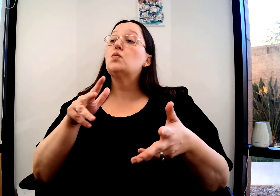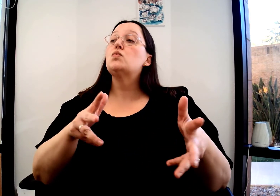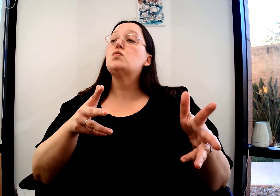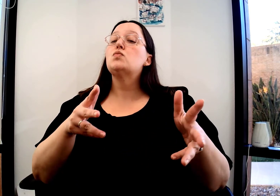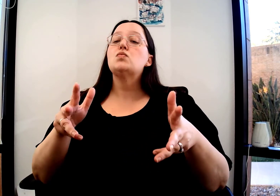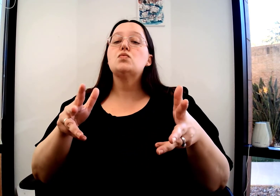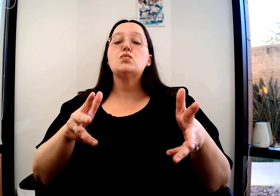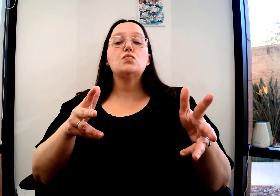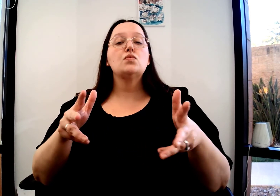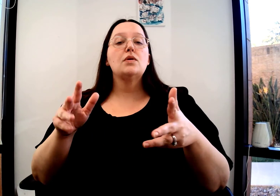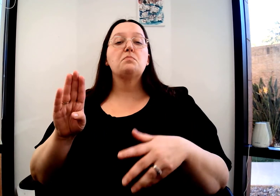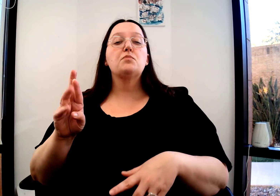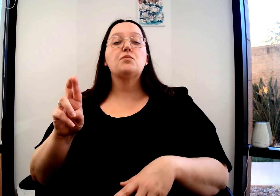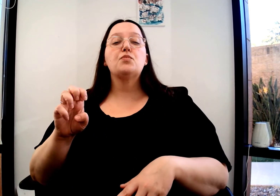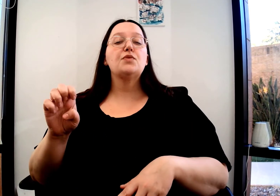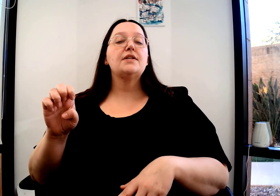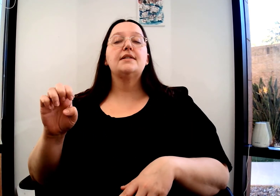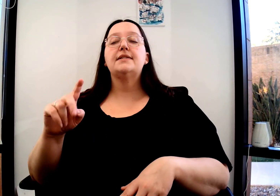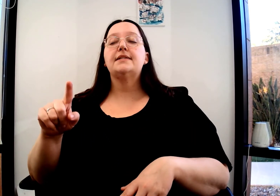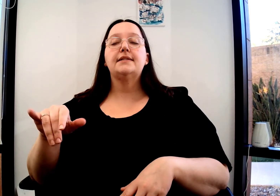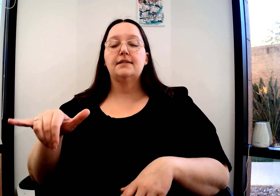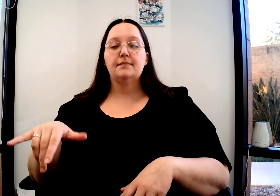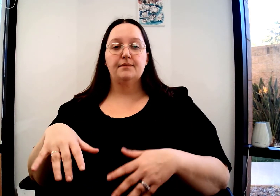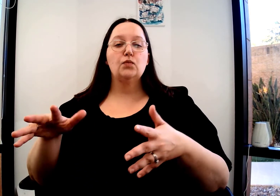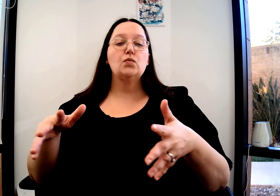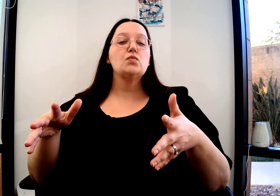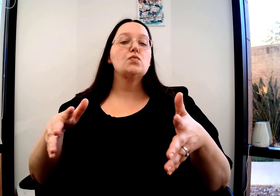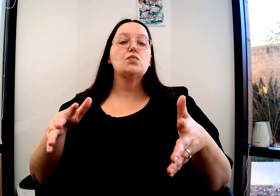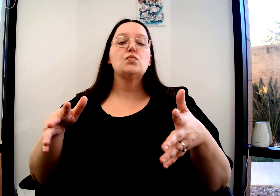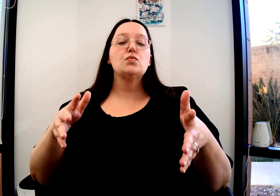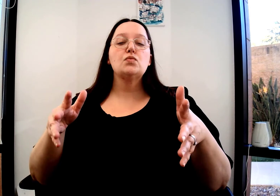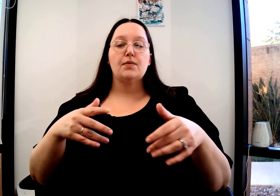Maybe small. Do that ooh mouth morphine. It's very breezy today.